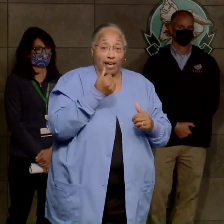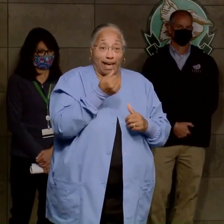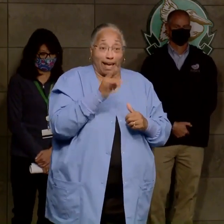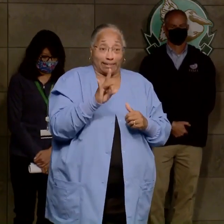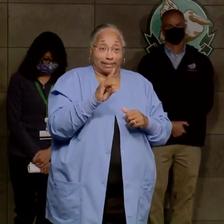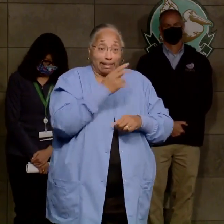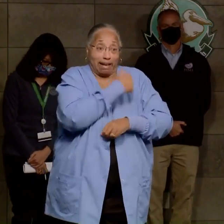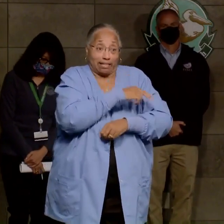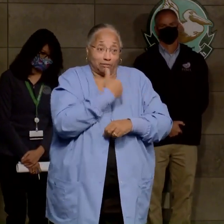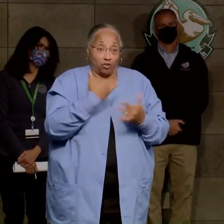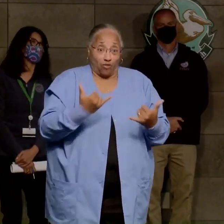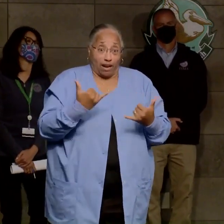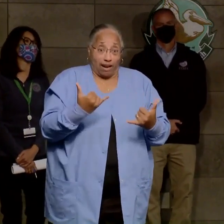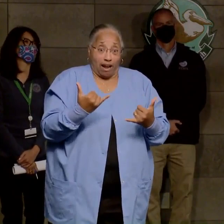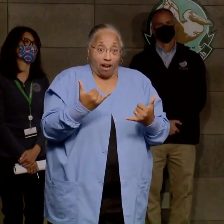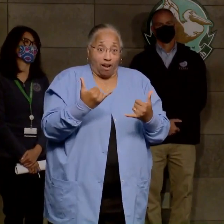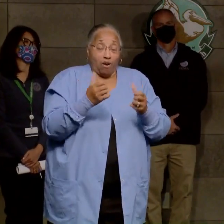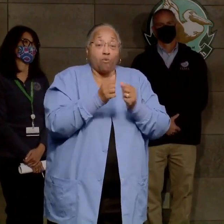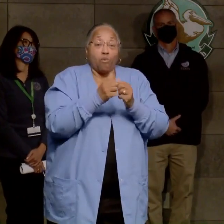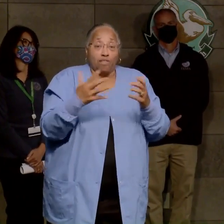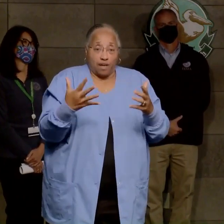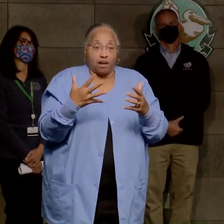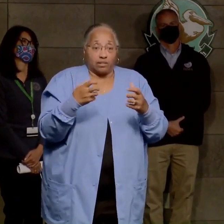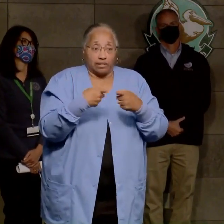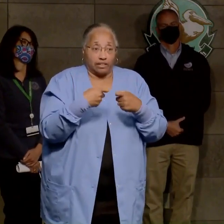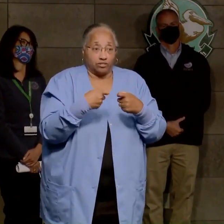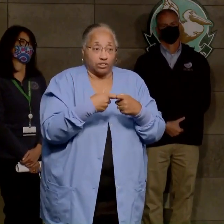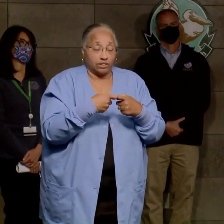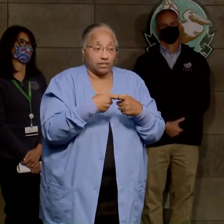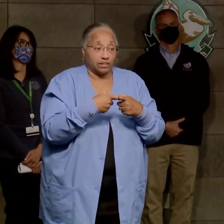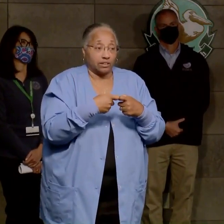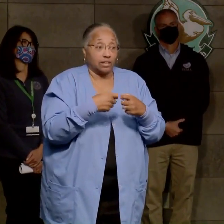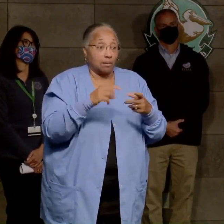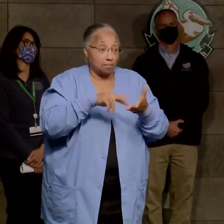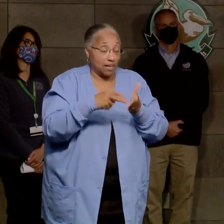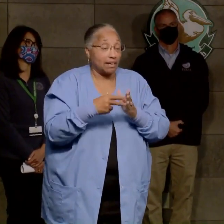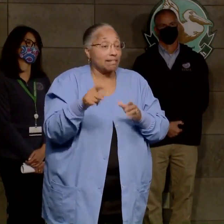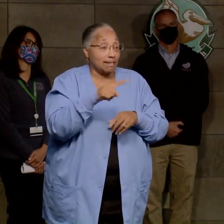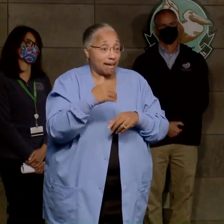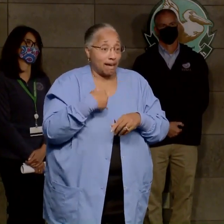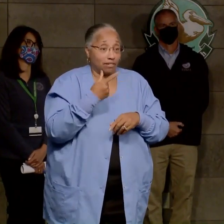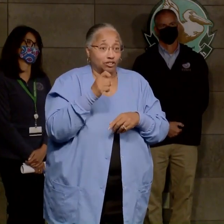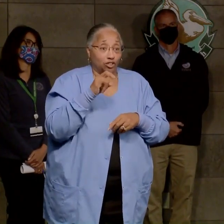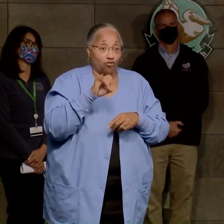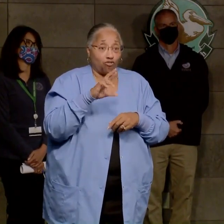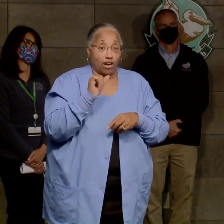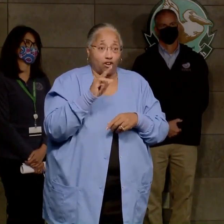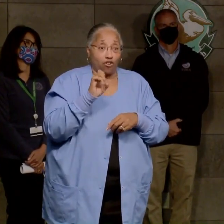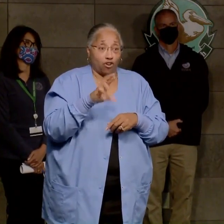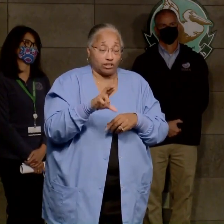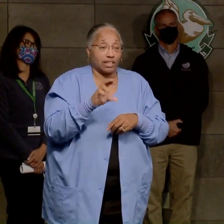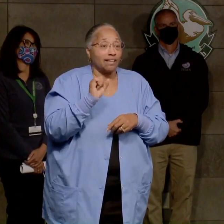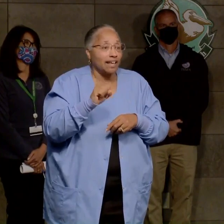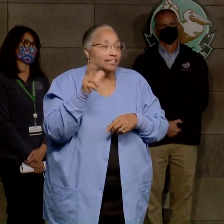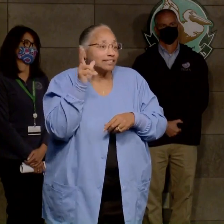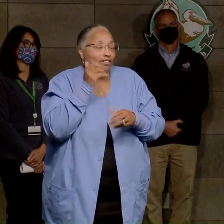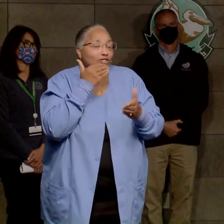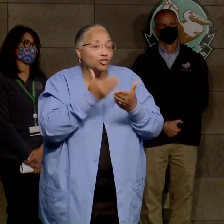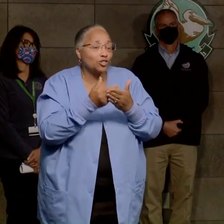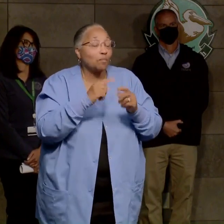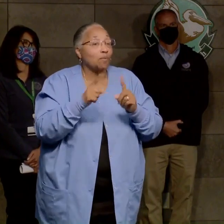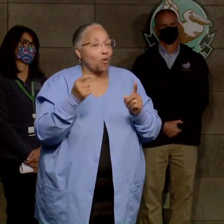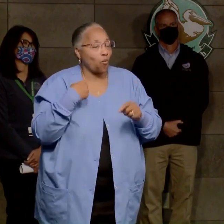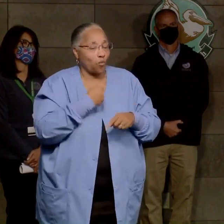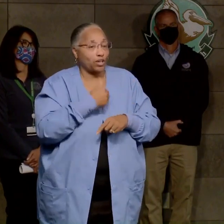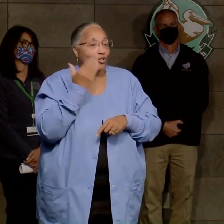without power, meaning they're operating on a generator. That sounds good, except that we know from experience that generators only work for so long before they